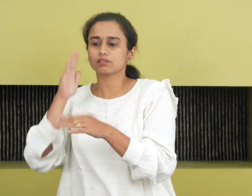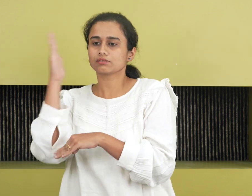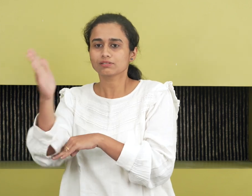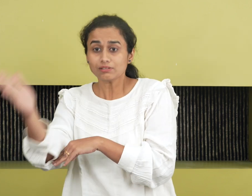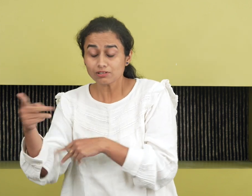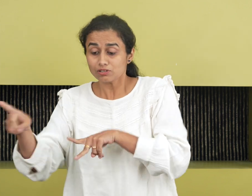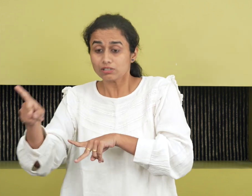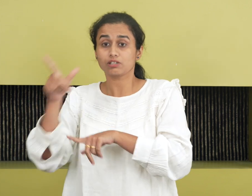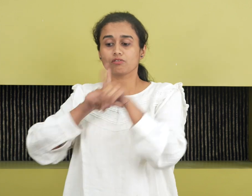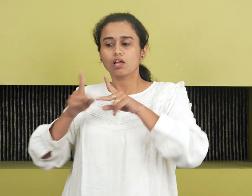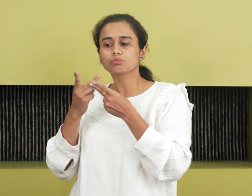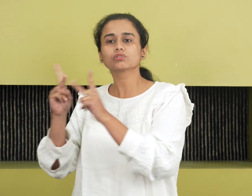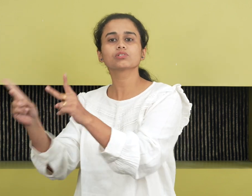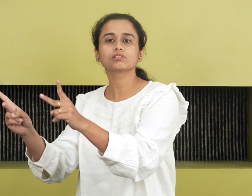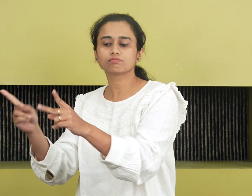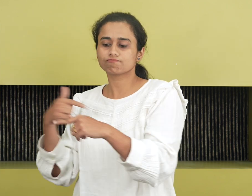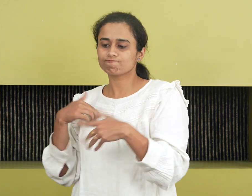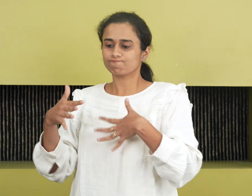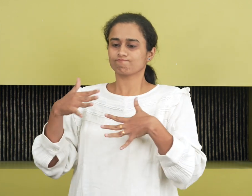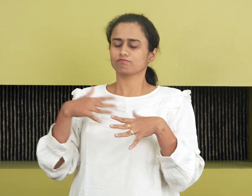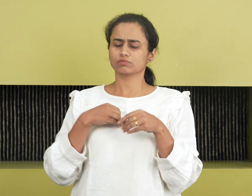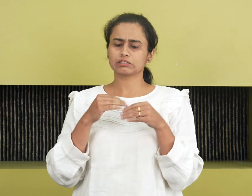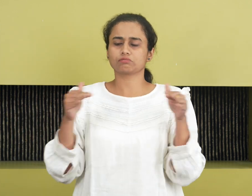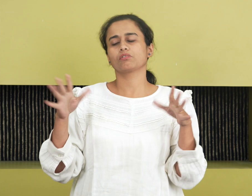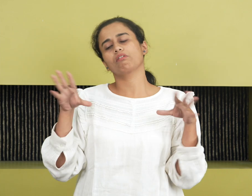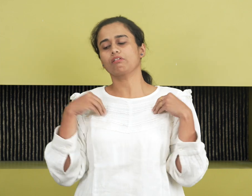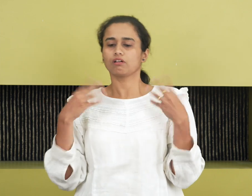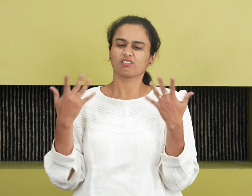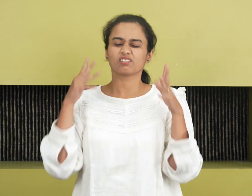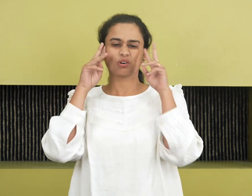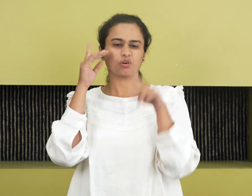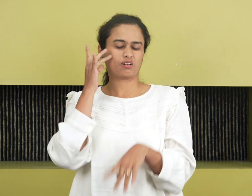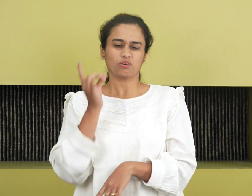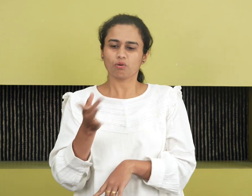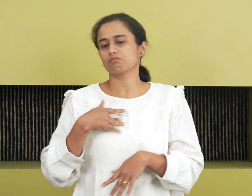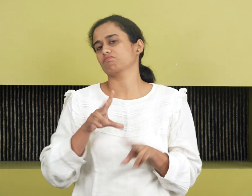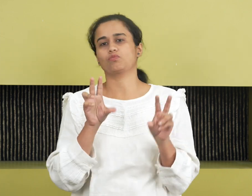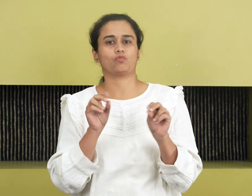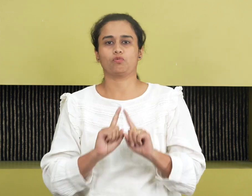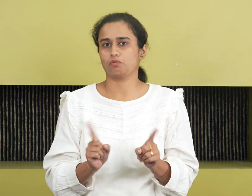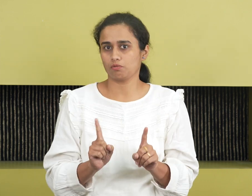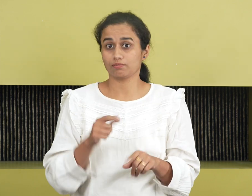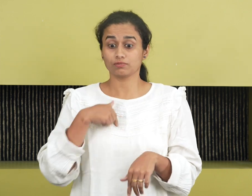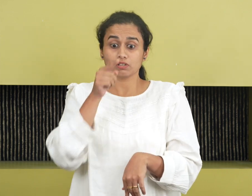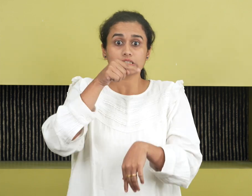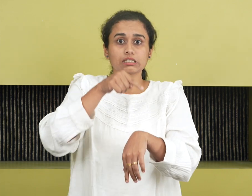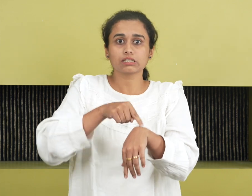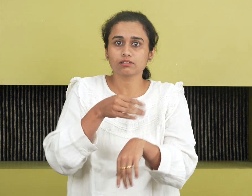But we cannot be complacent about that anymore. Not at a time when the